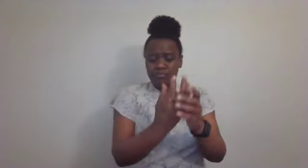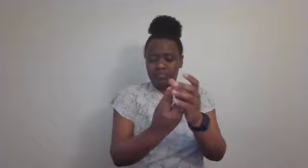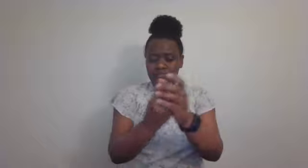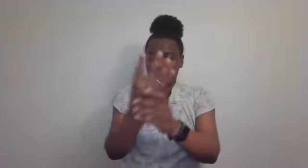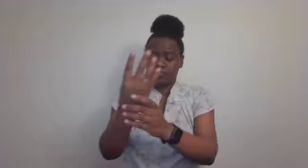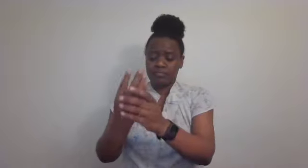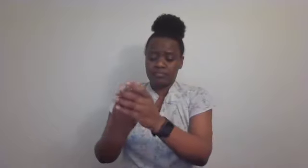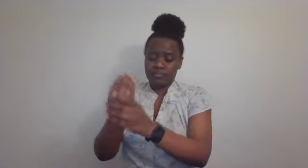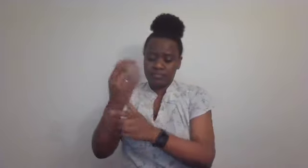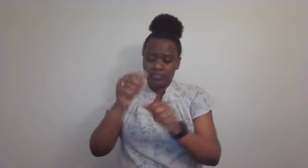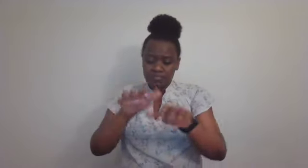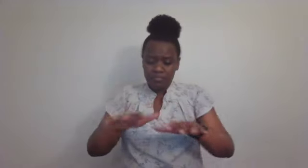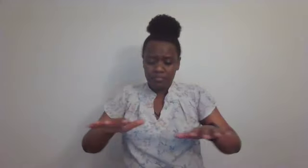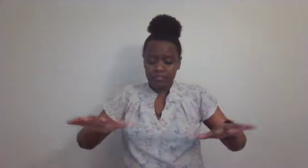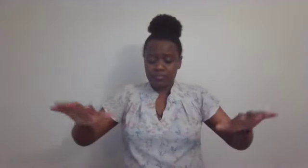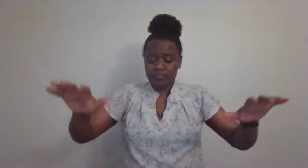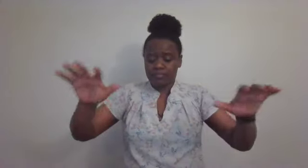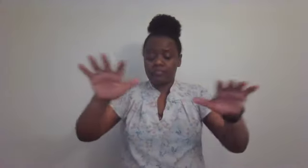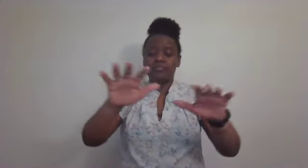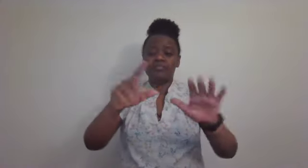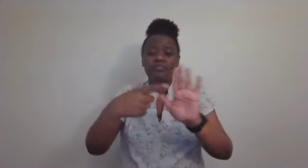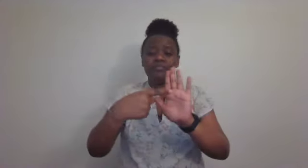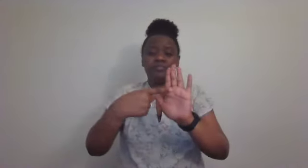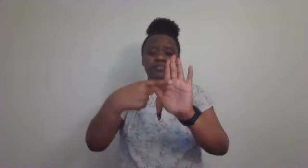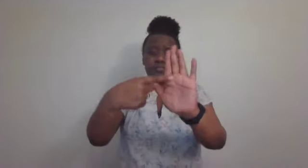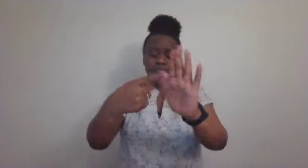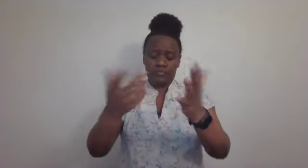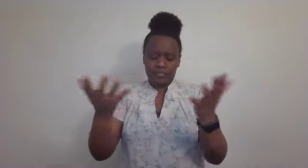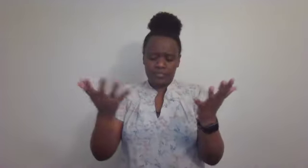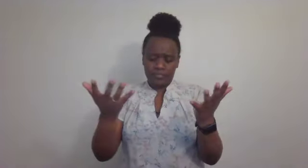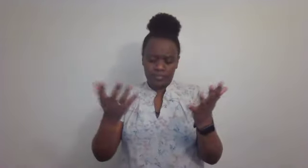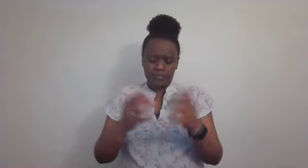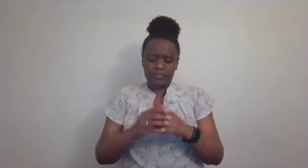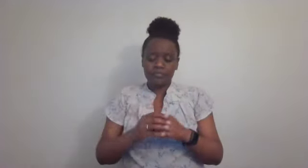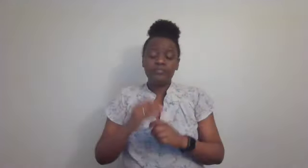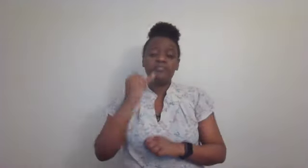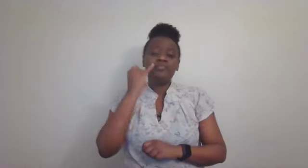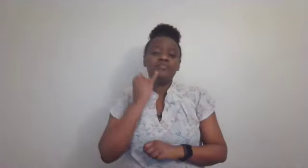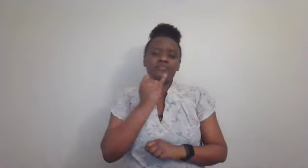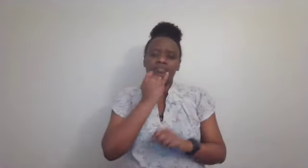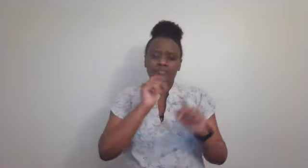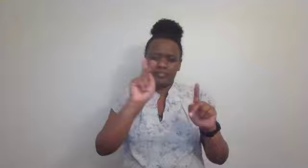the vineyard of the Lord is the house of Israel the